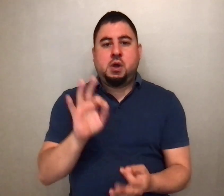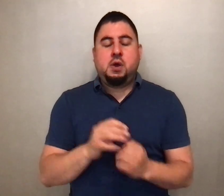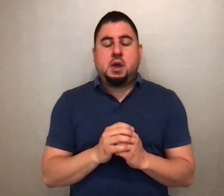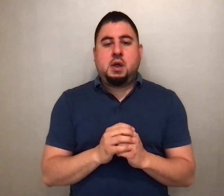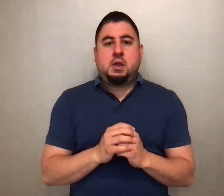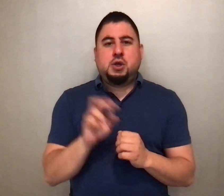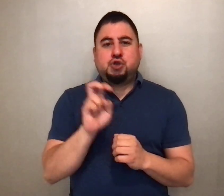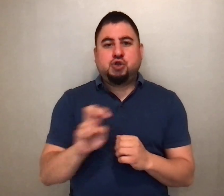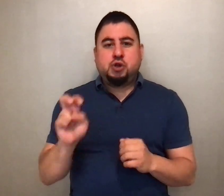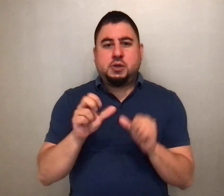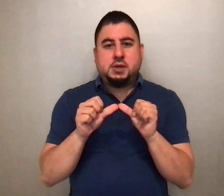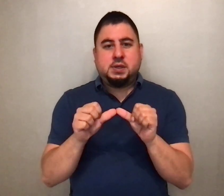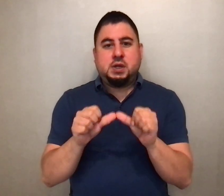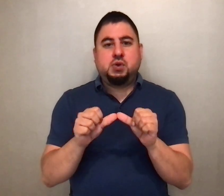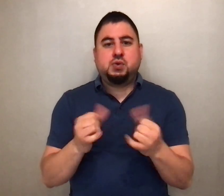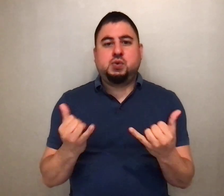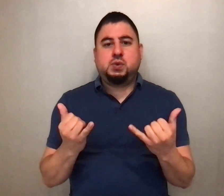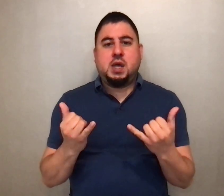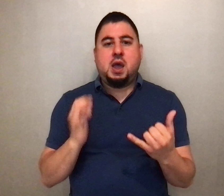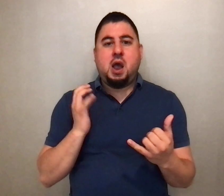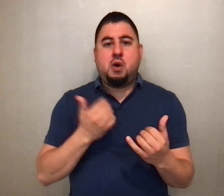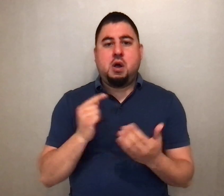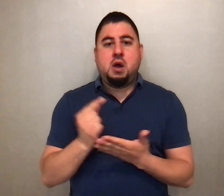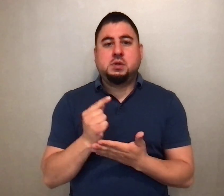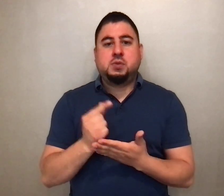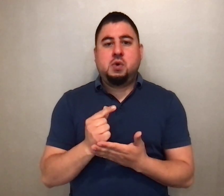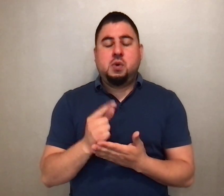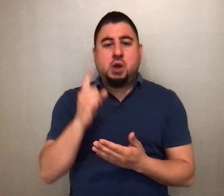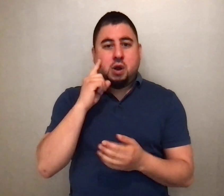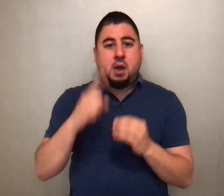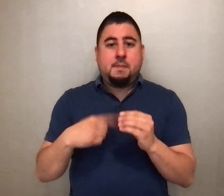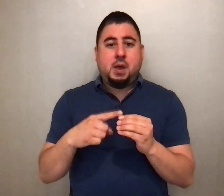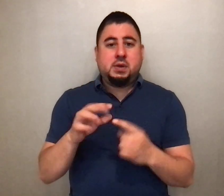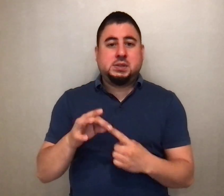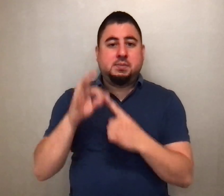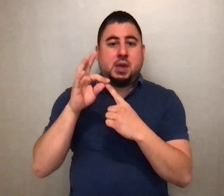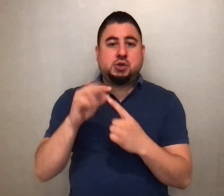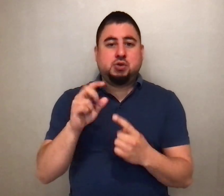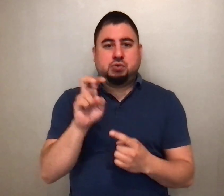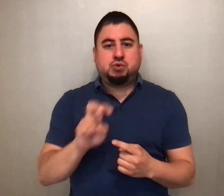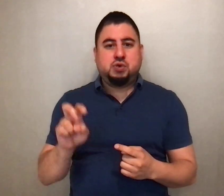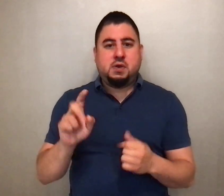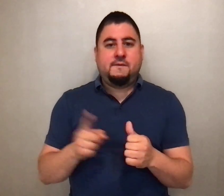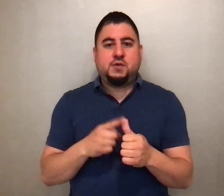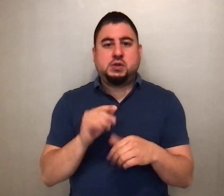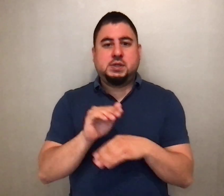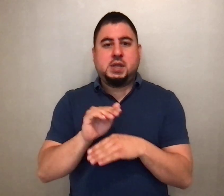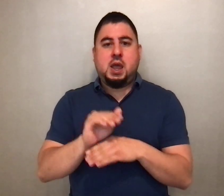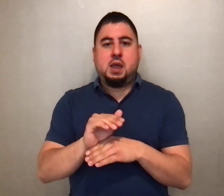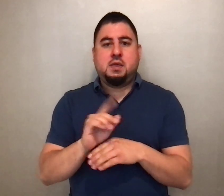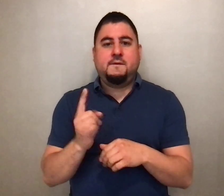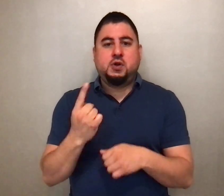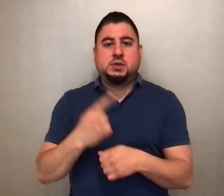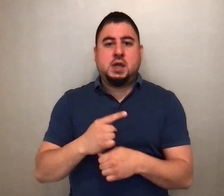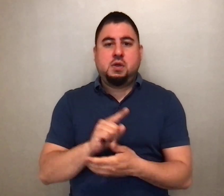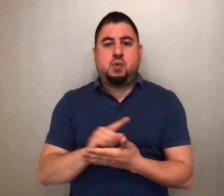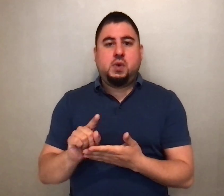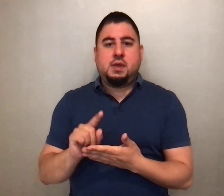journey continues, and today in our gospel we hear about a very special journey on that first night, or the first day of the week, that resurrection